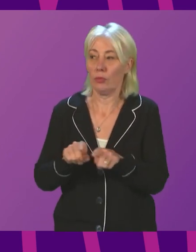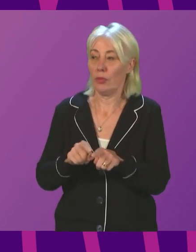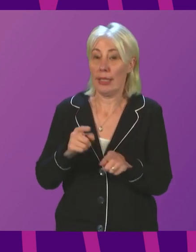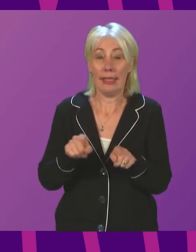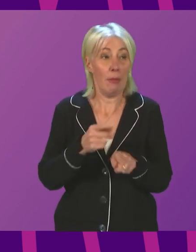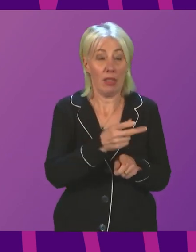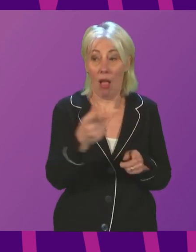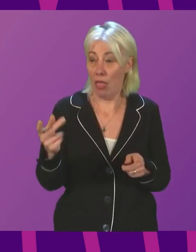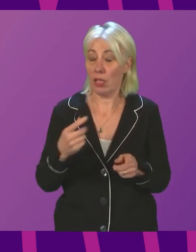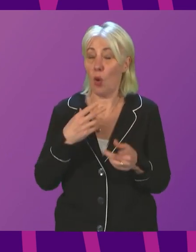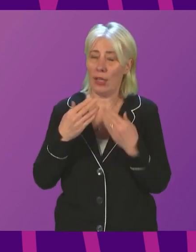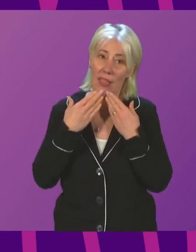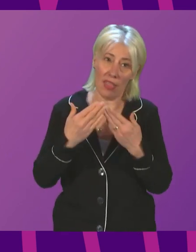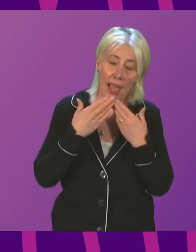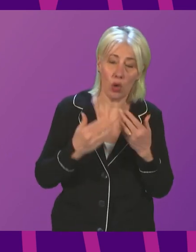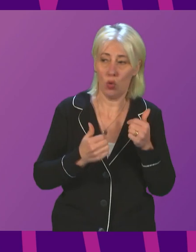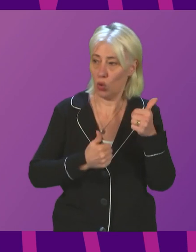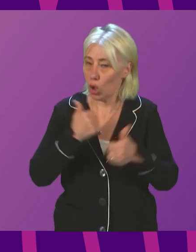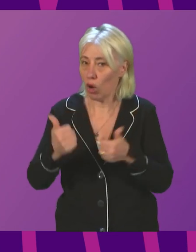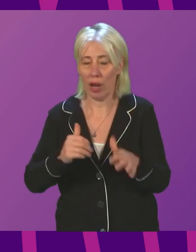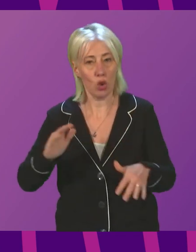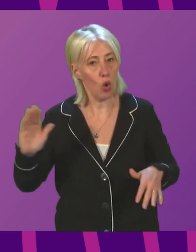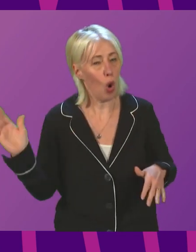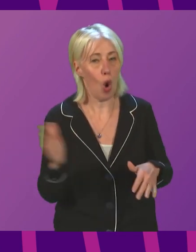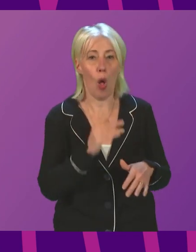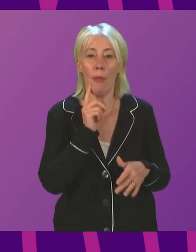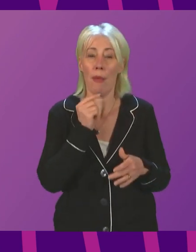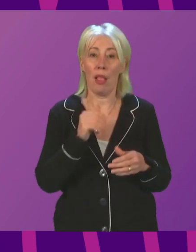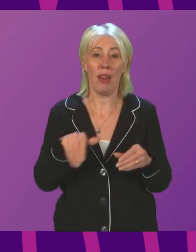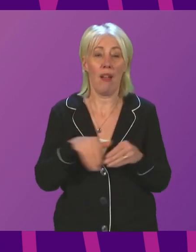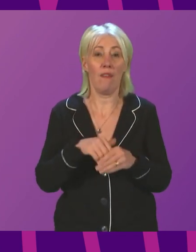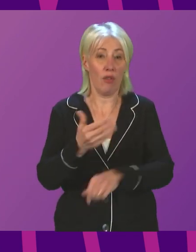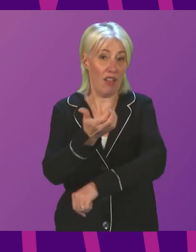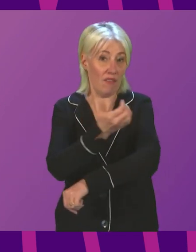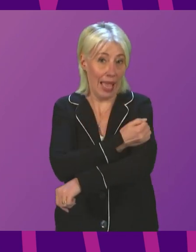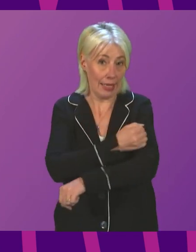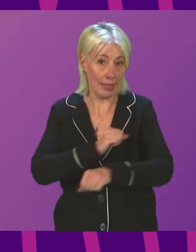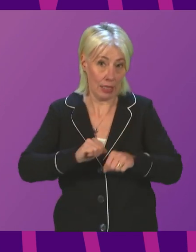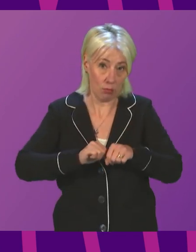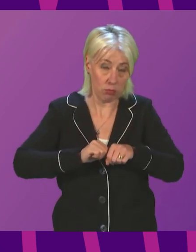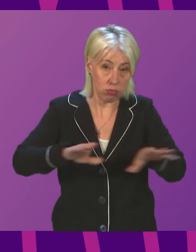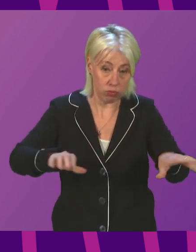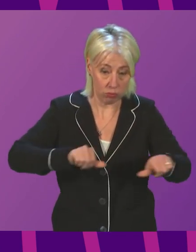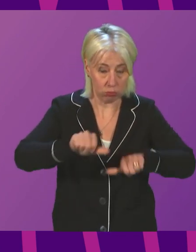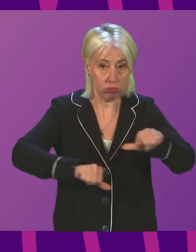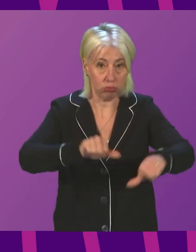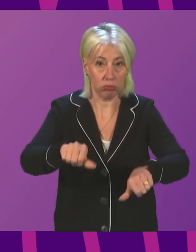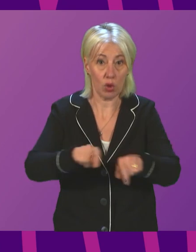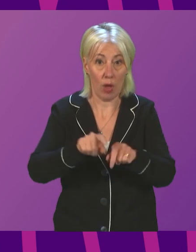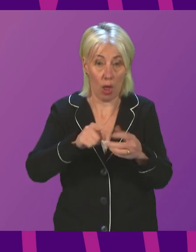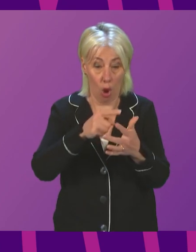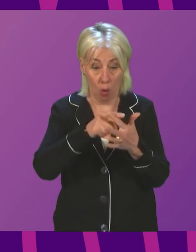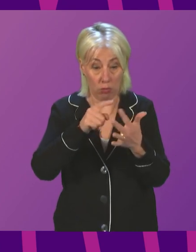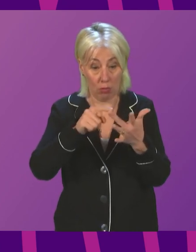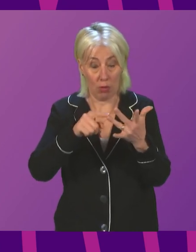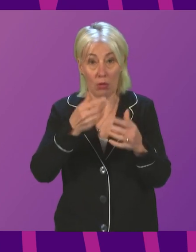would like to put on record my thanks and congratulations to all of those involved in the vaccine programme, including the booster vaccine, in terms of